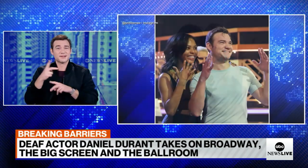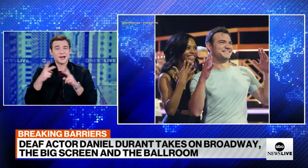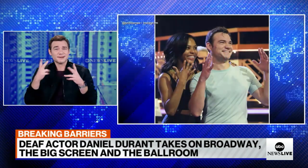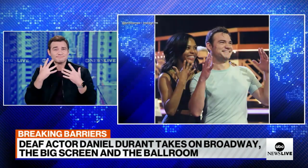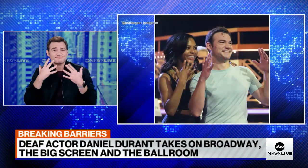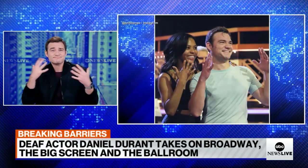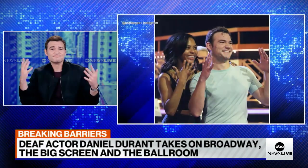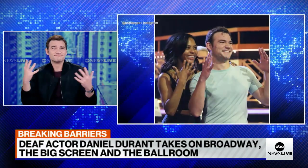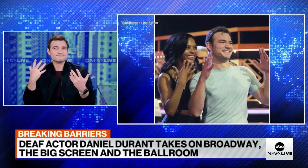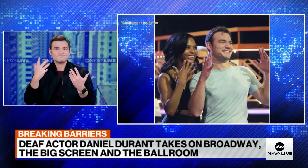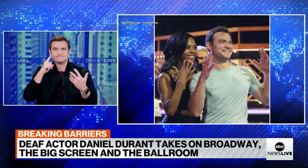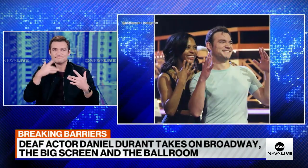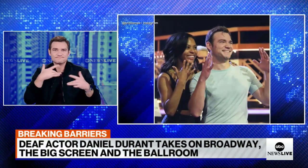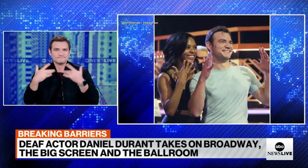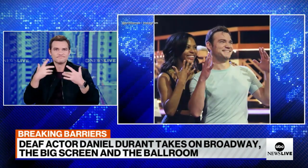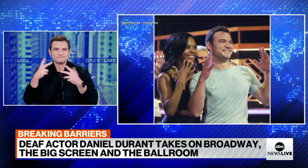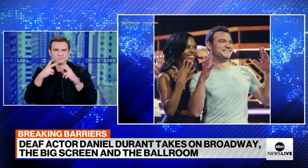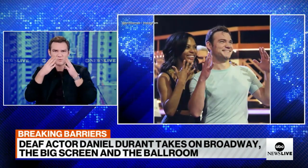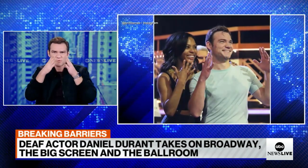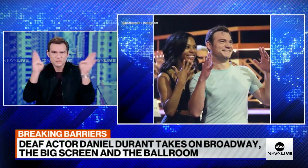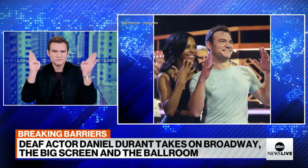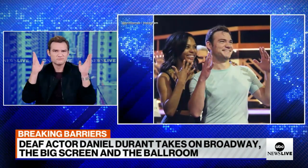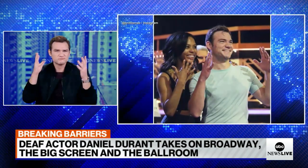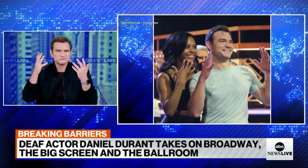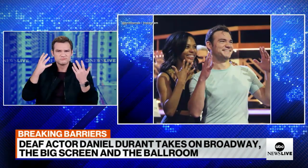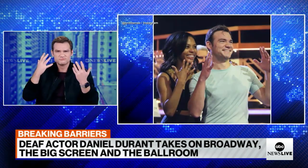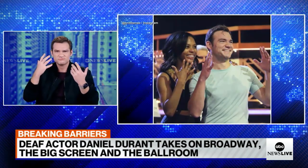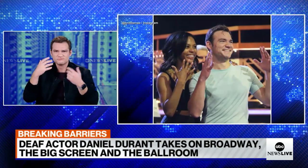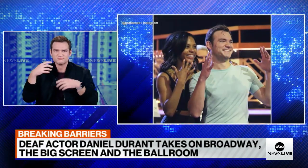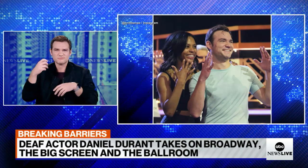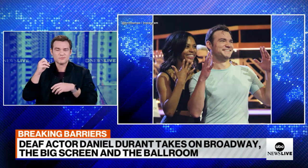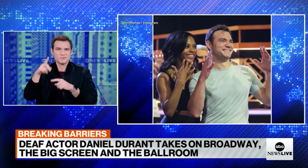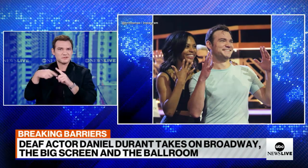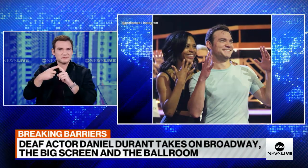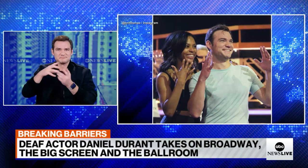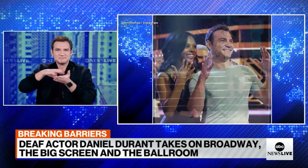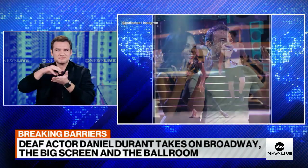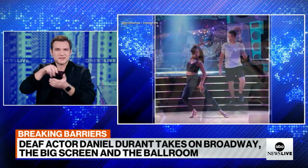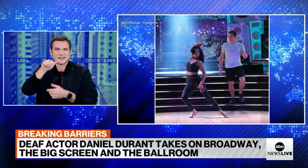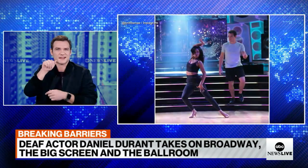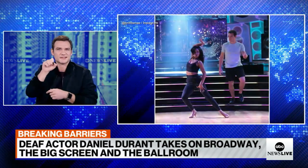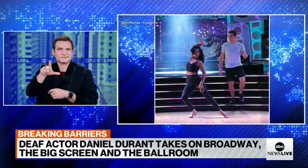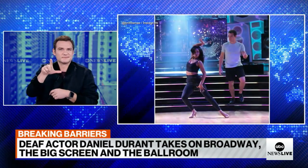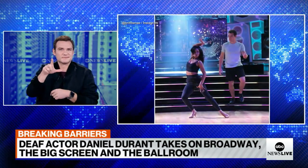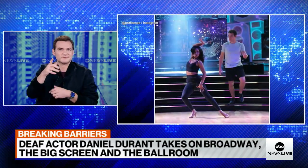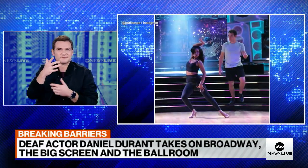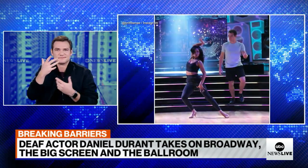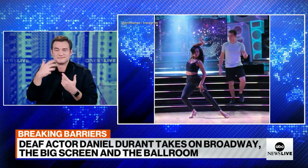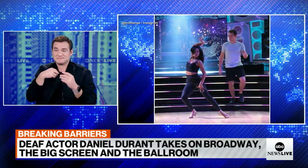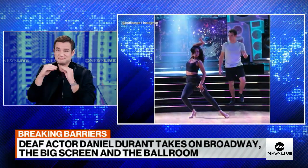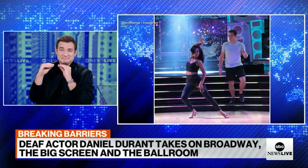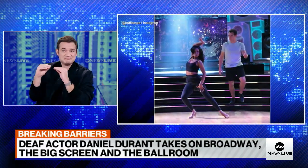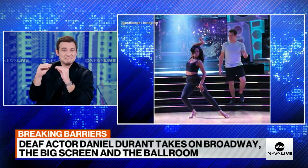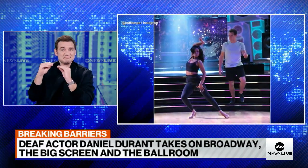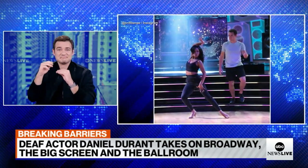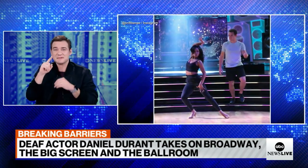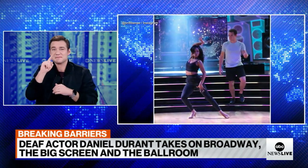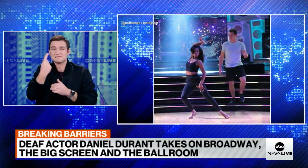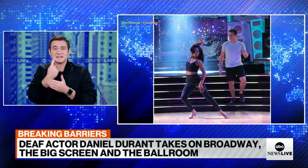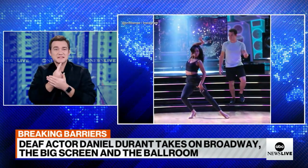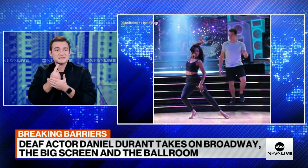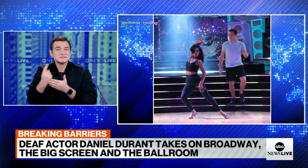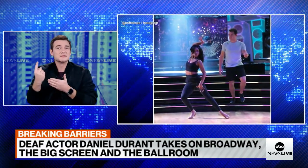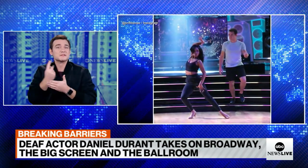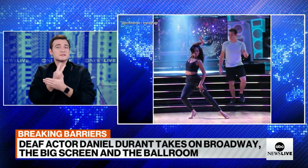The first time I met Britt, she was so friendly, and she had such an open mind, it was obvious. So she started learning ASL right away.